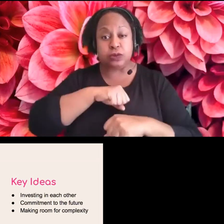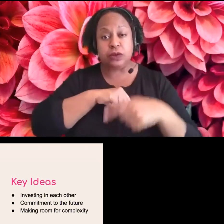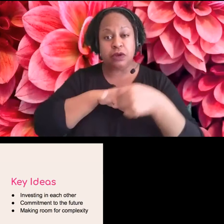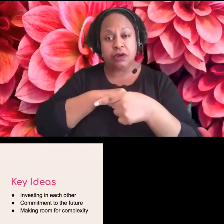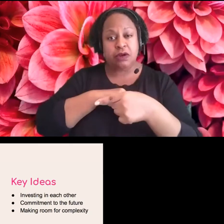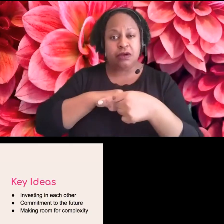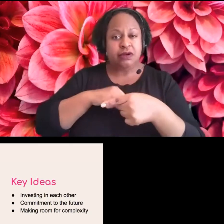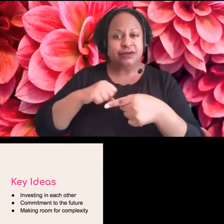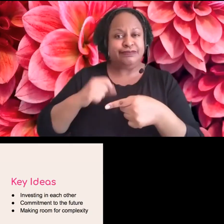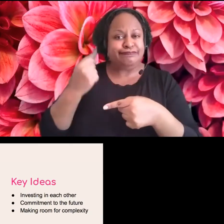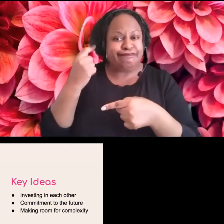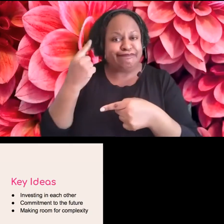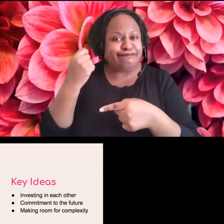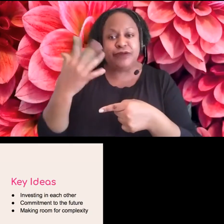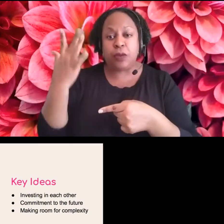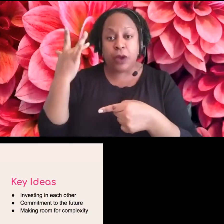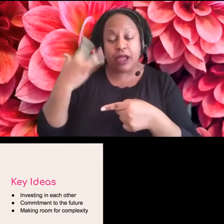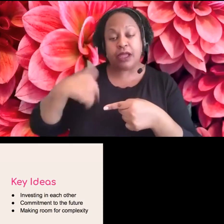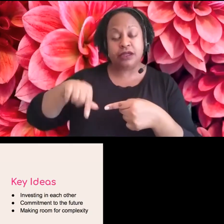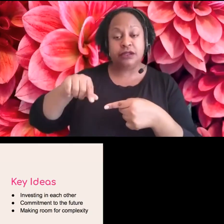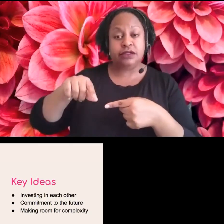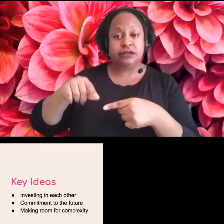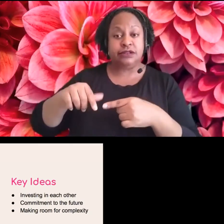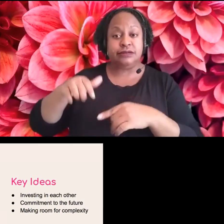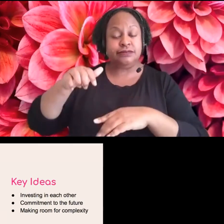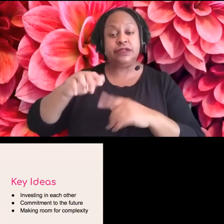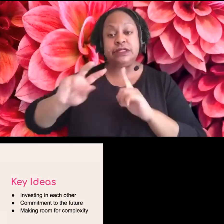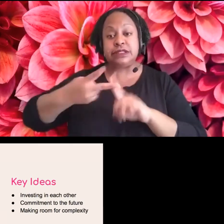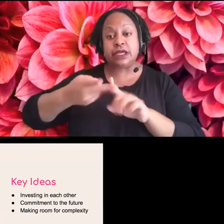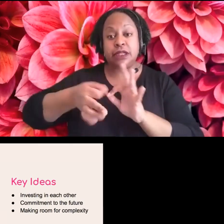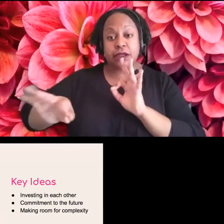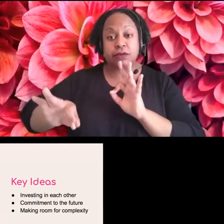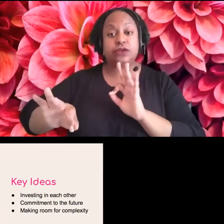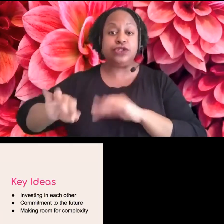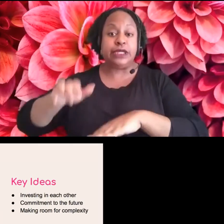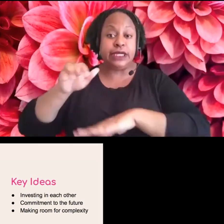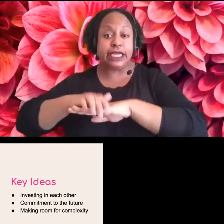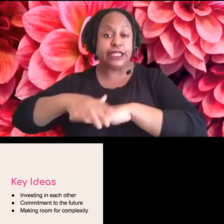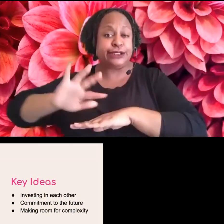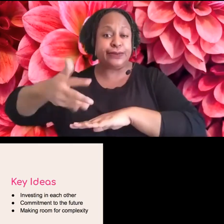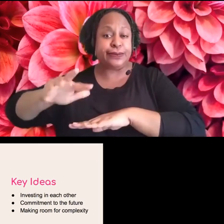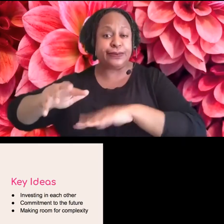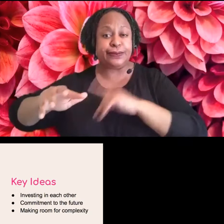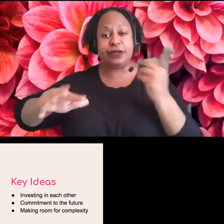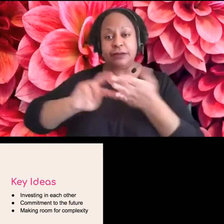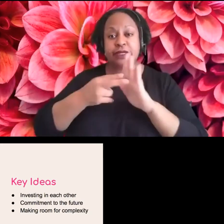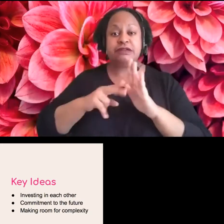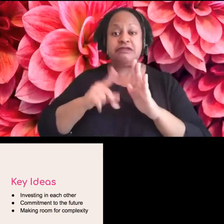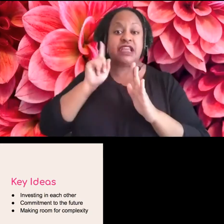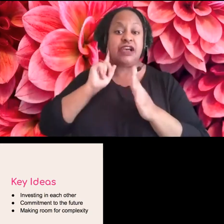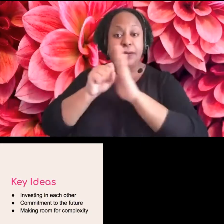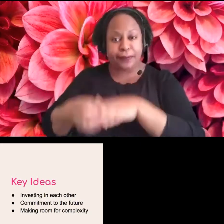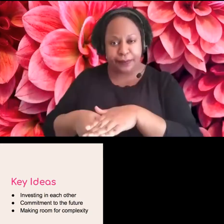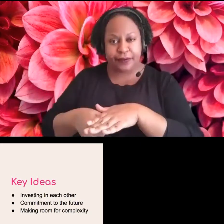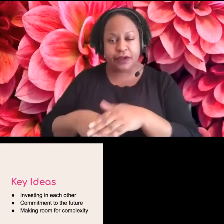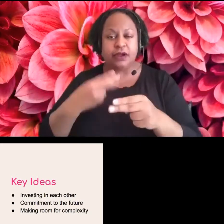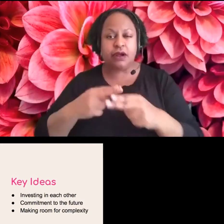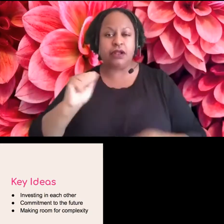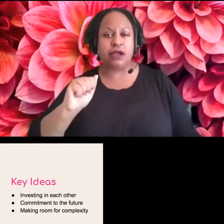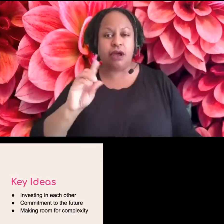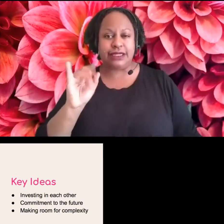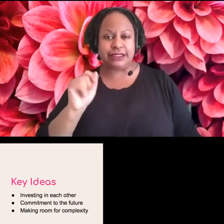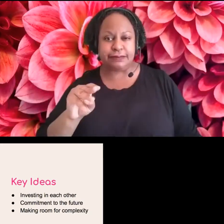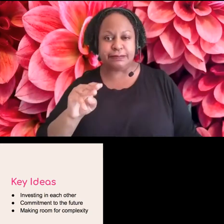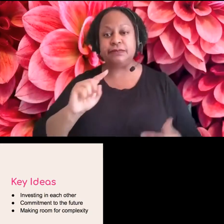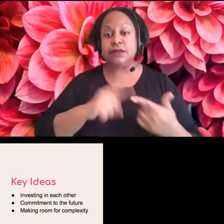uh, you know, when they're interacting, how racism plays into professionalism. Um, and, and so for me,